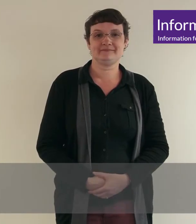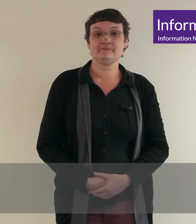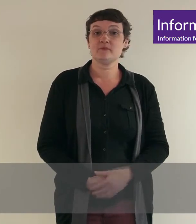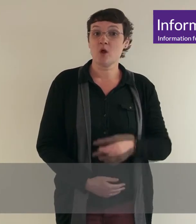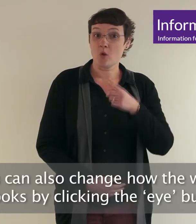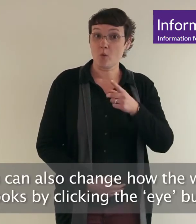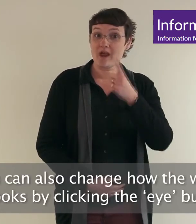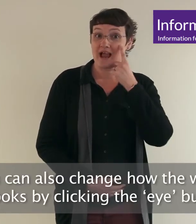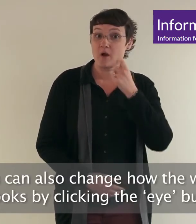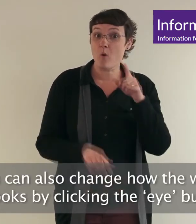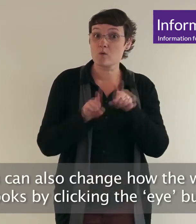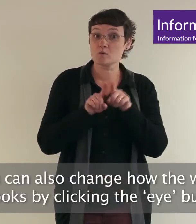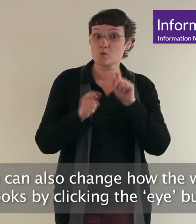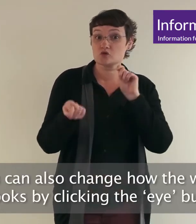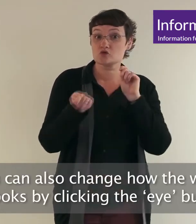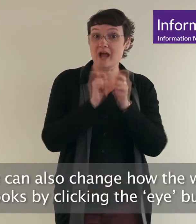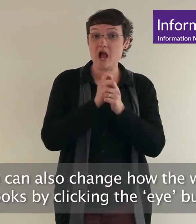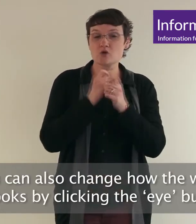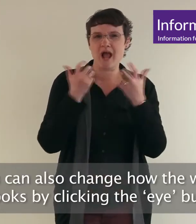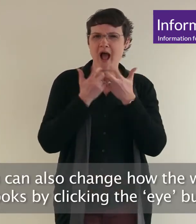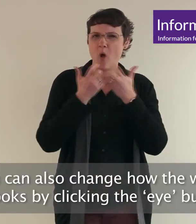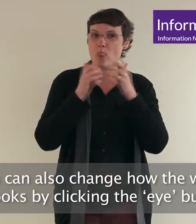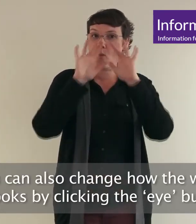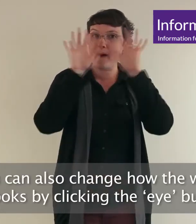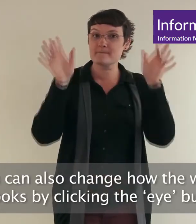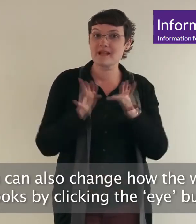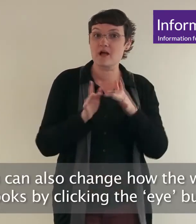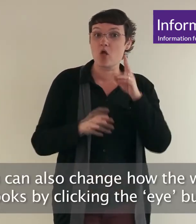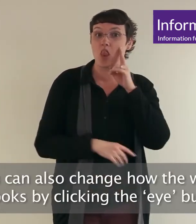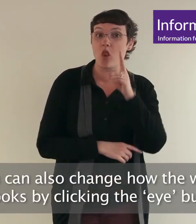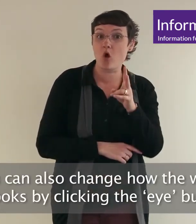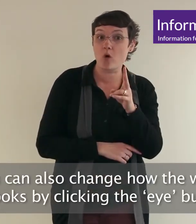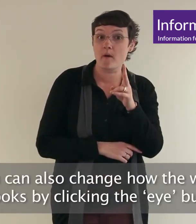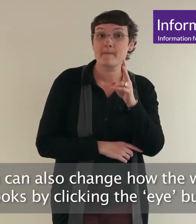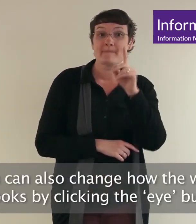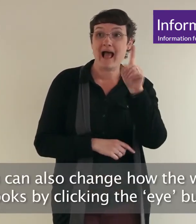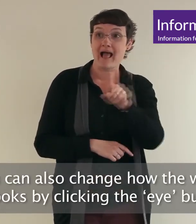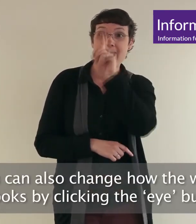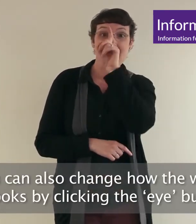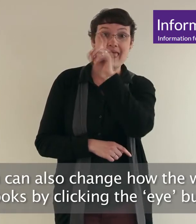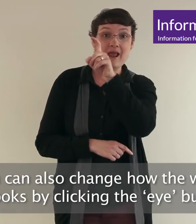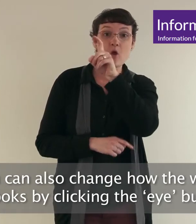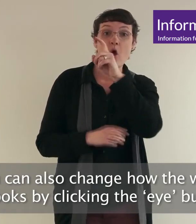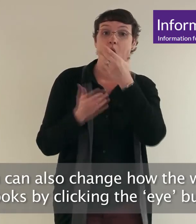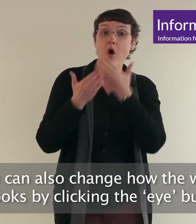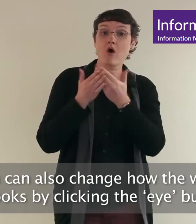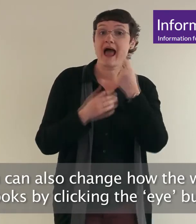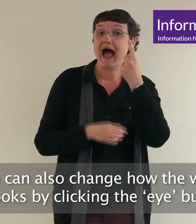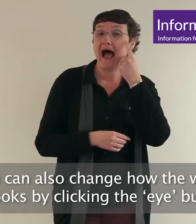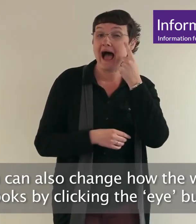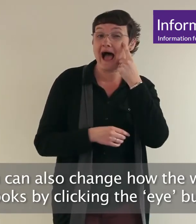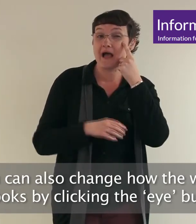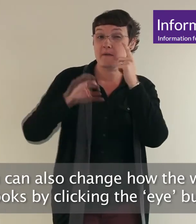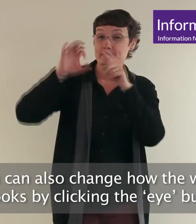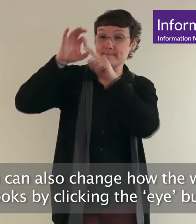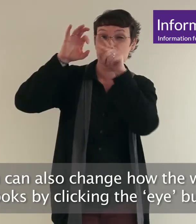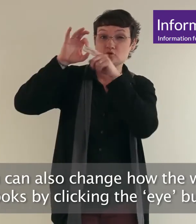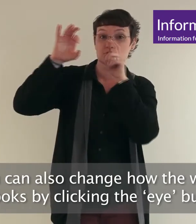You can also change how the website looks by clicking the eye button in the right hand corner of the page. This opens a